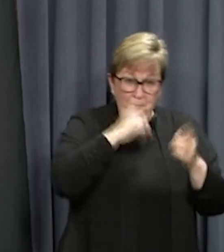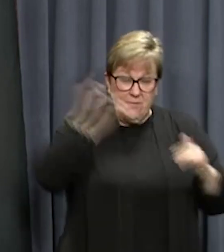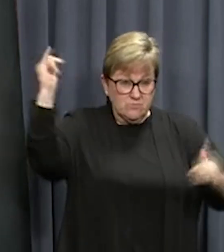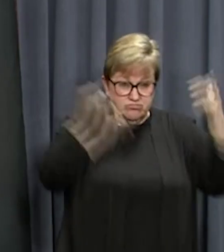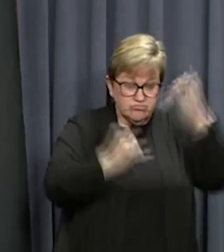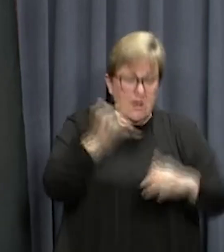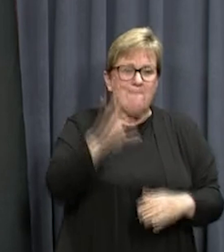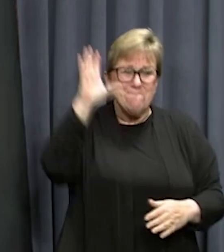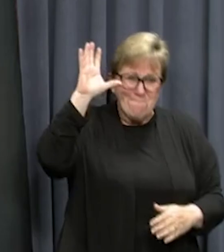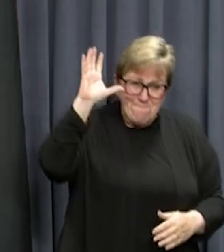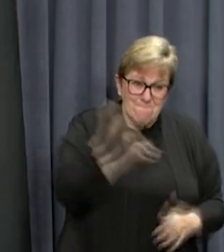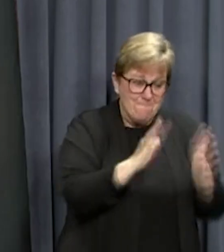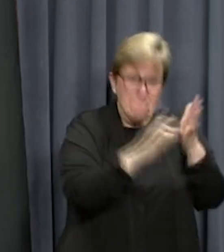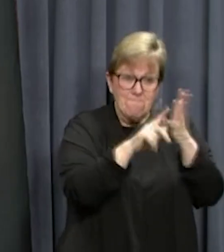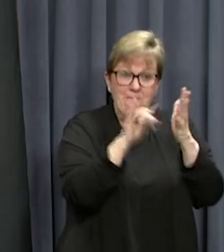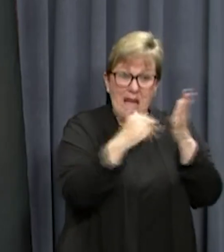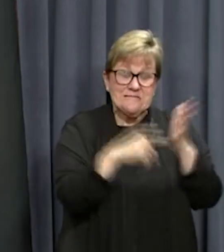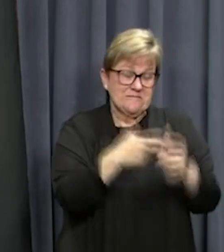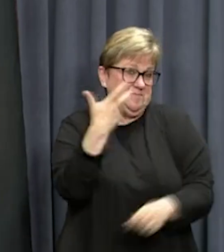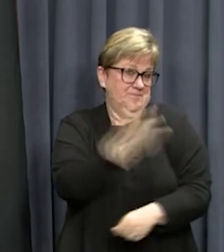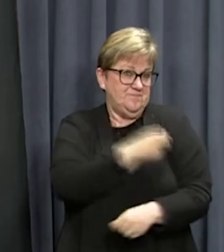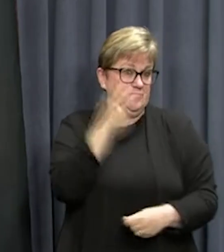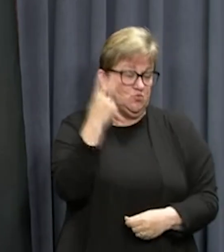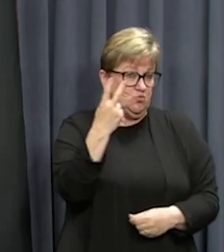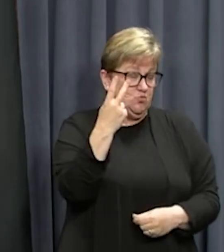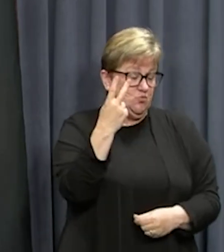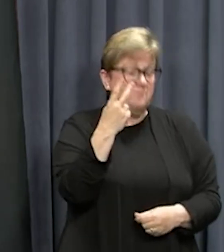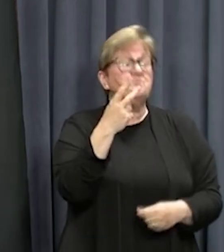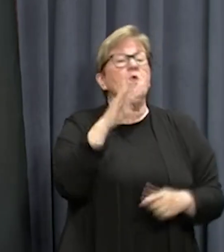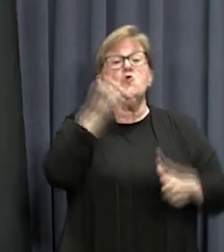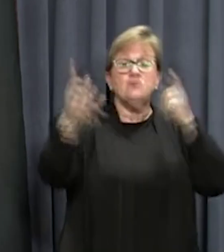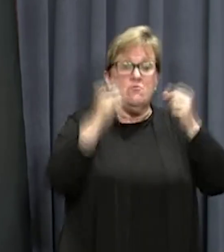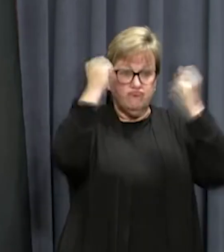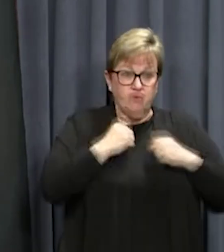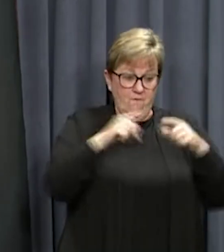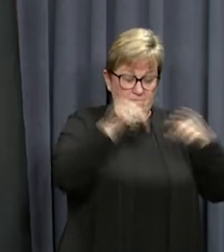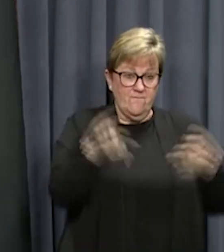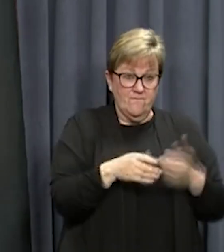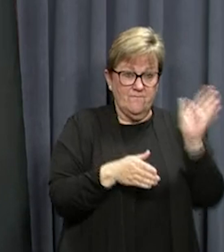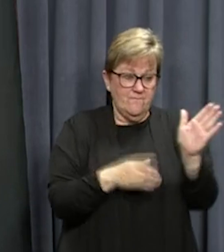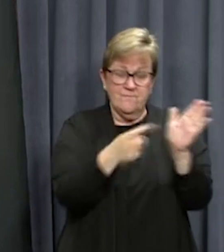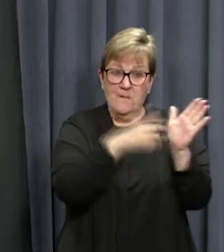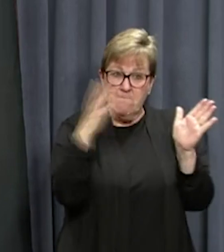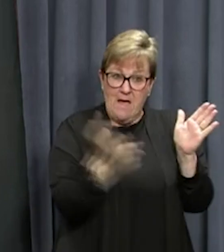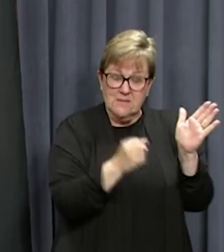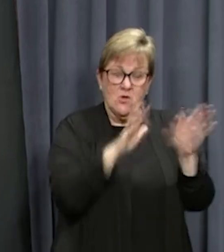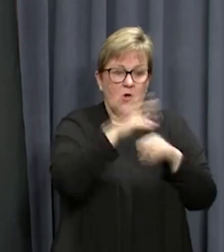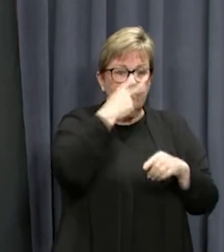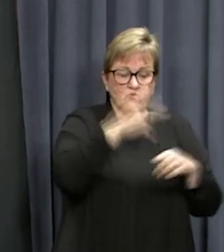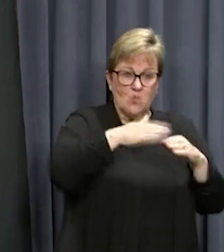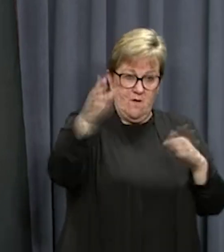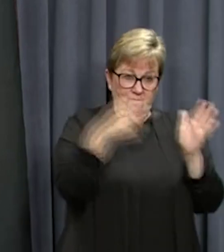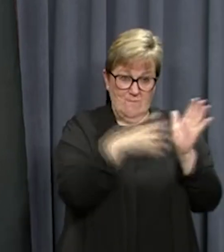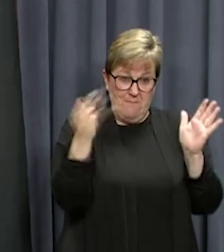must be double vaccinated. For travel, proof of vaccination requirements will apply for anyone aged 12